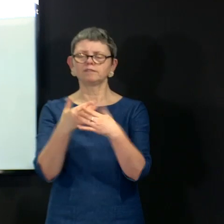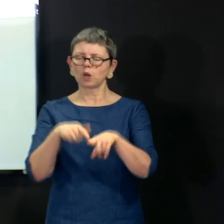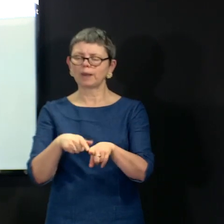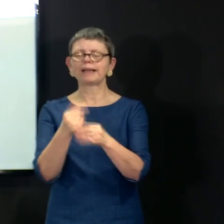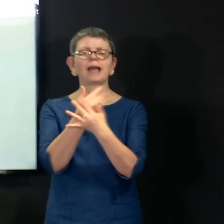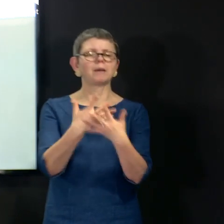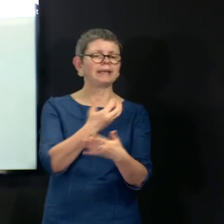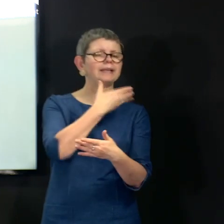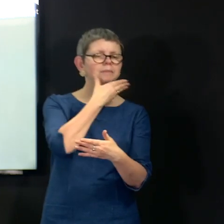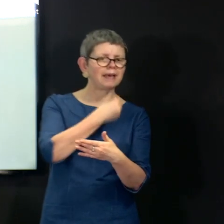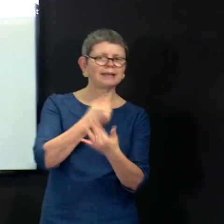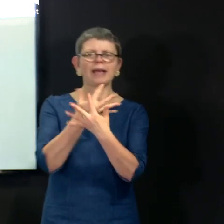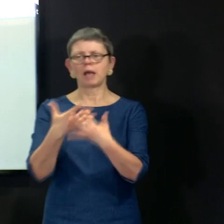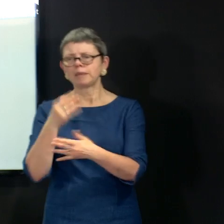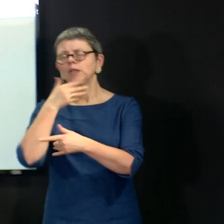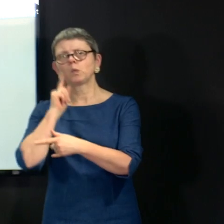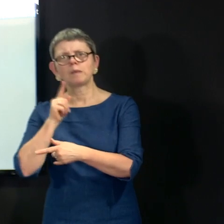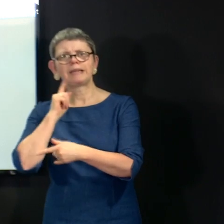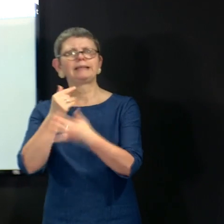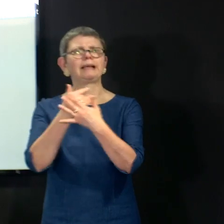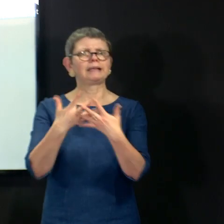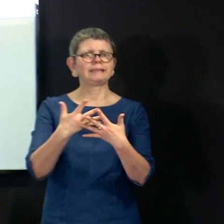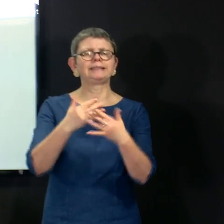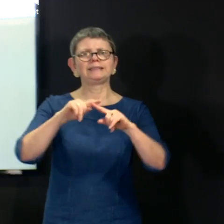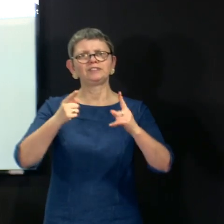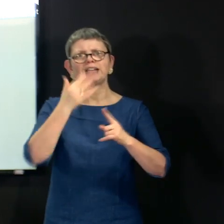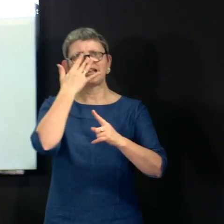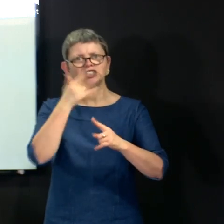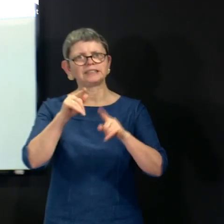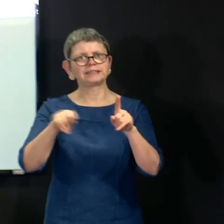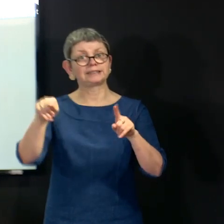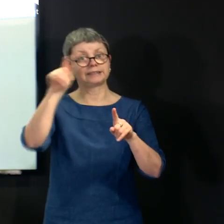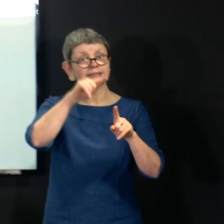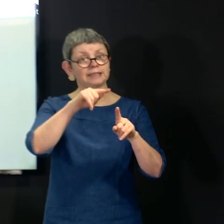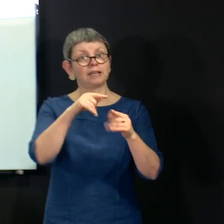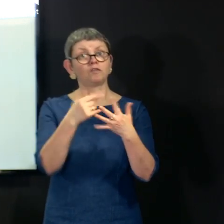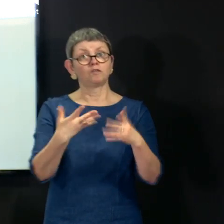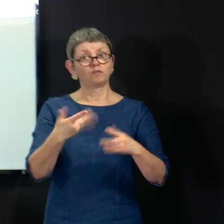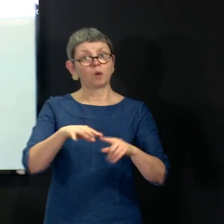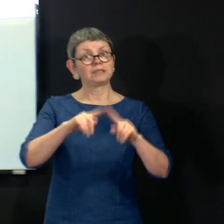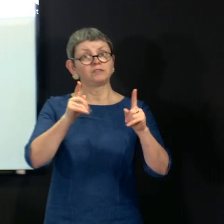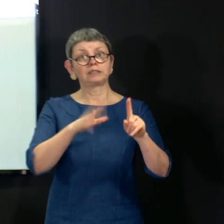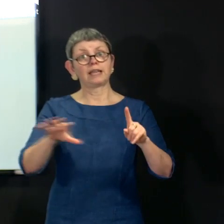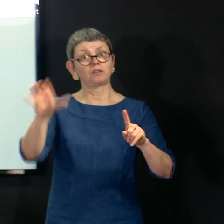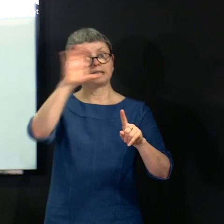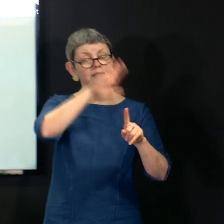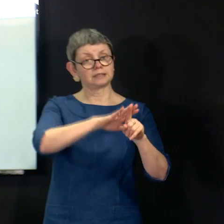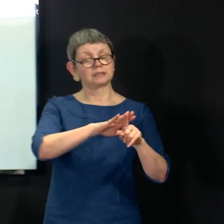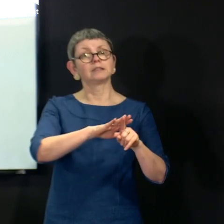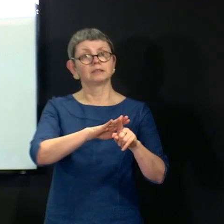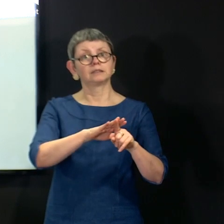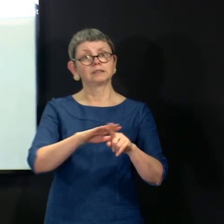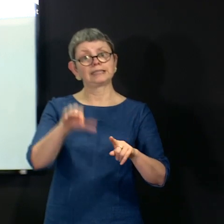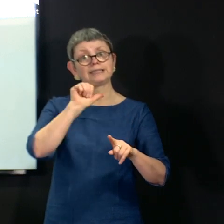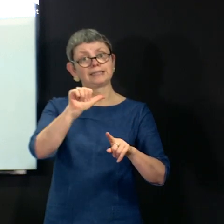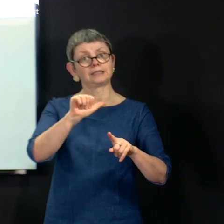And because they are coming now from different parts of the country, I spoke about the boards that